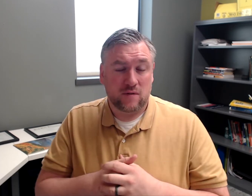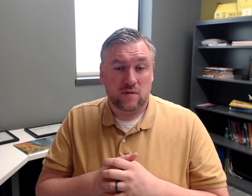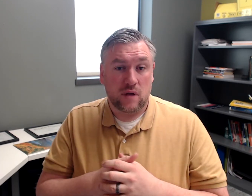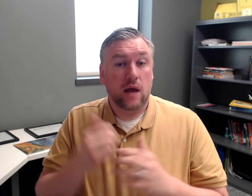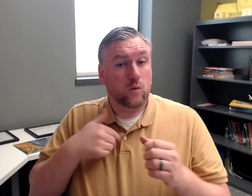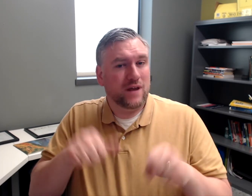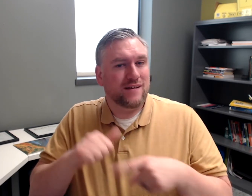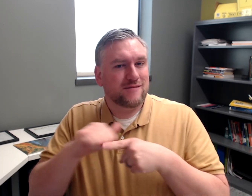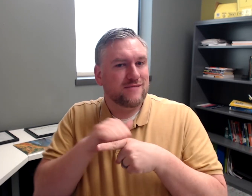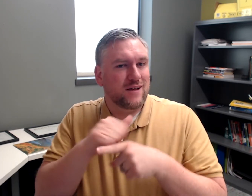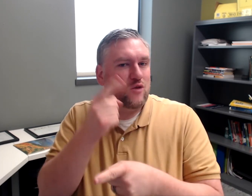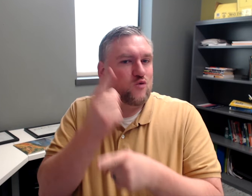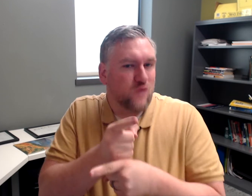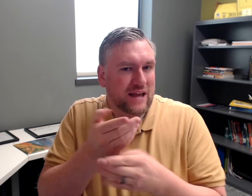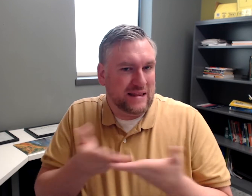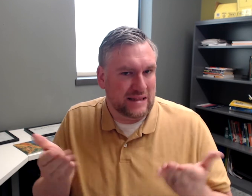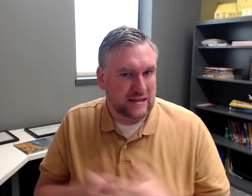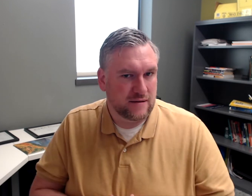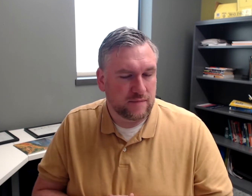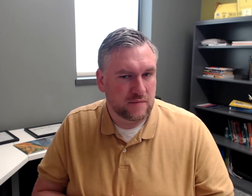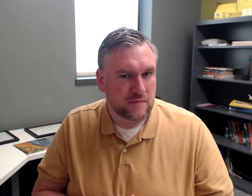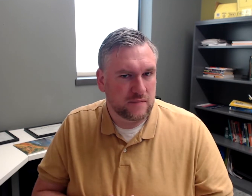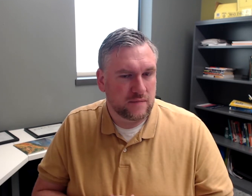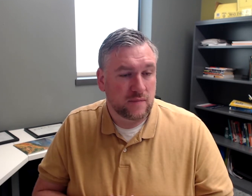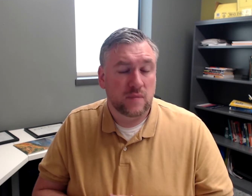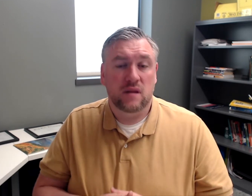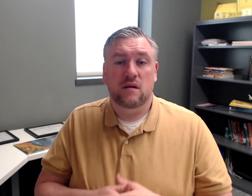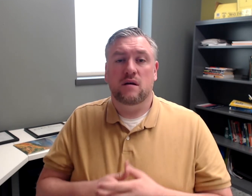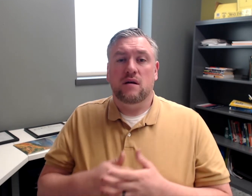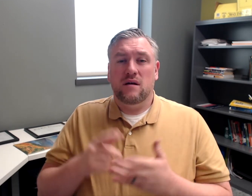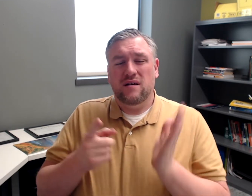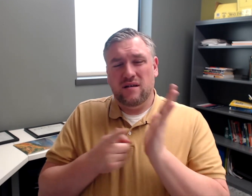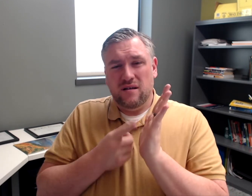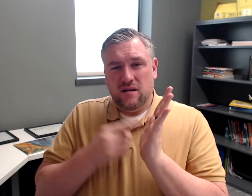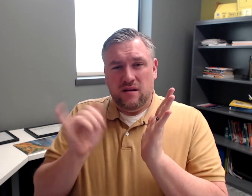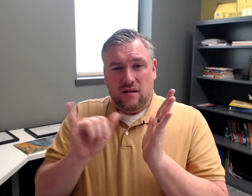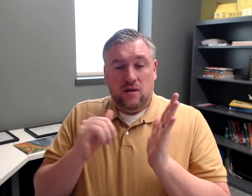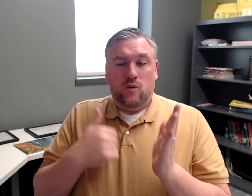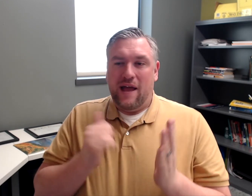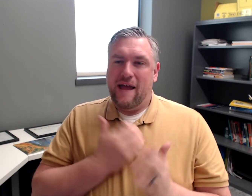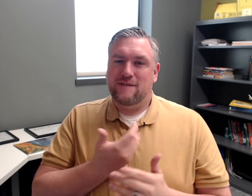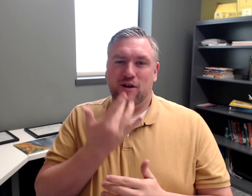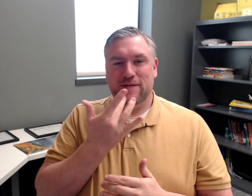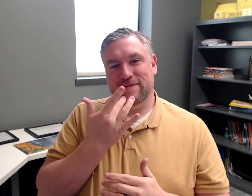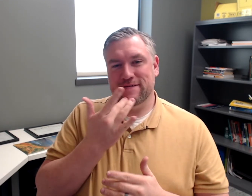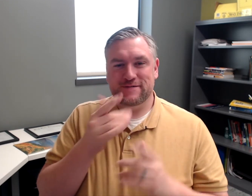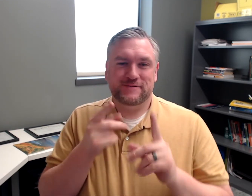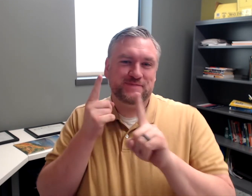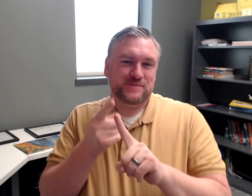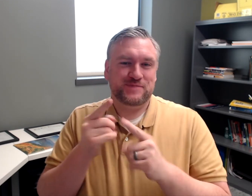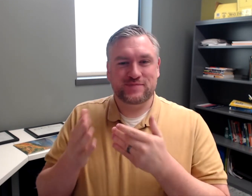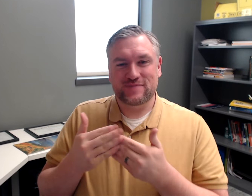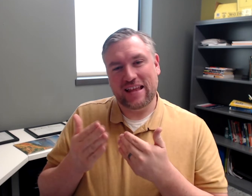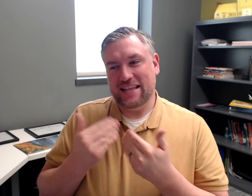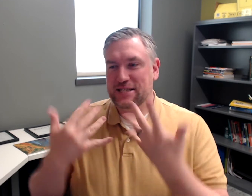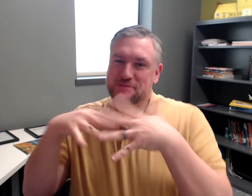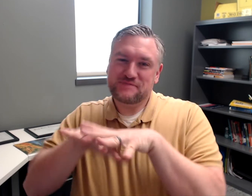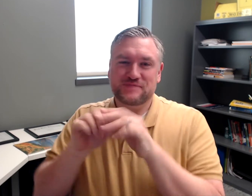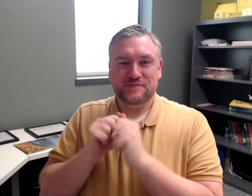to help students become successful. So we need to practice writing the right thing. We